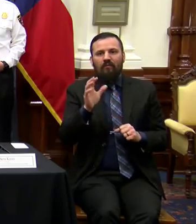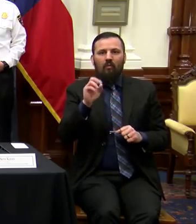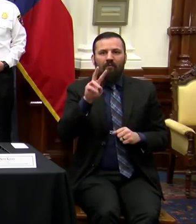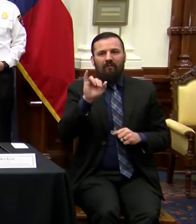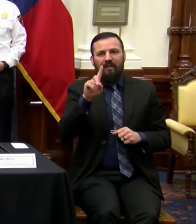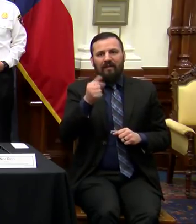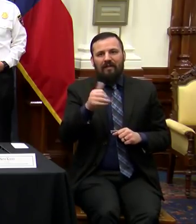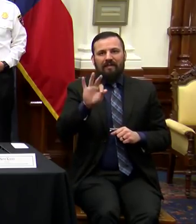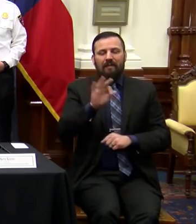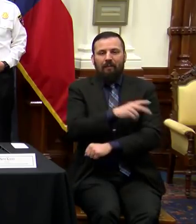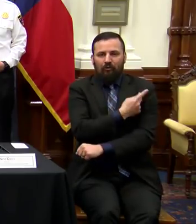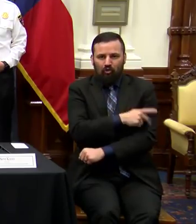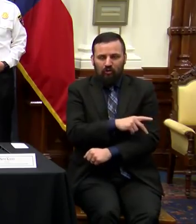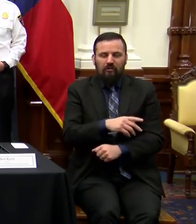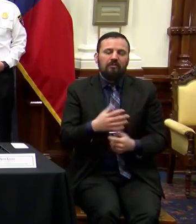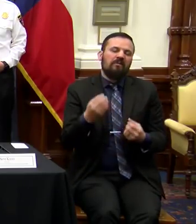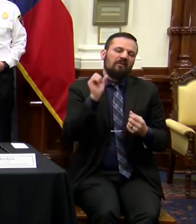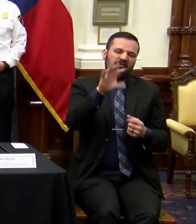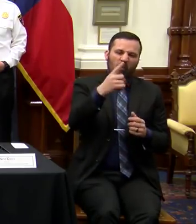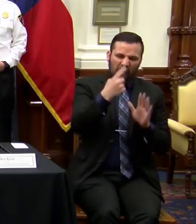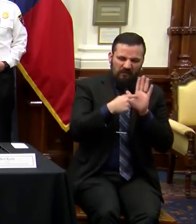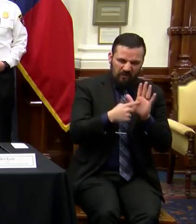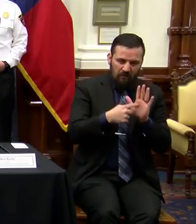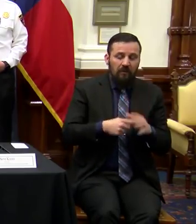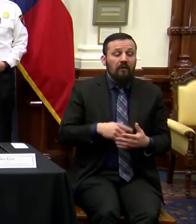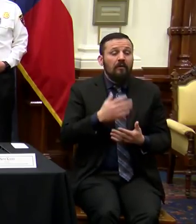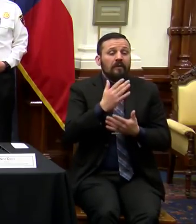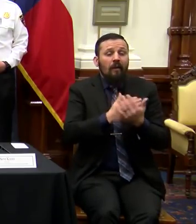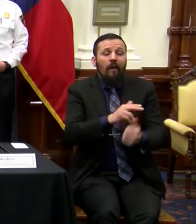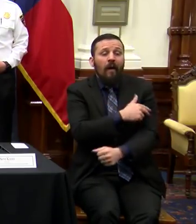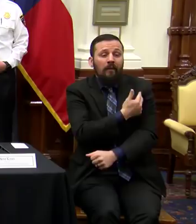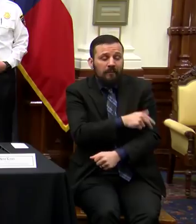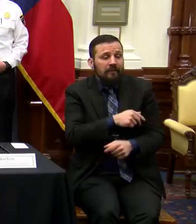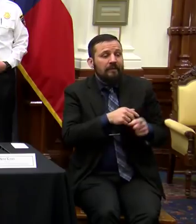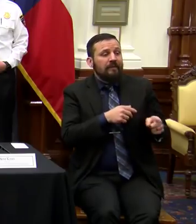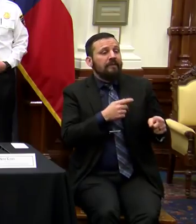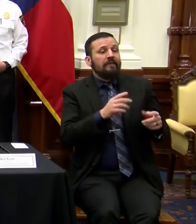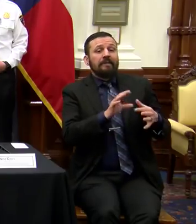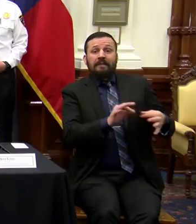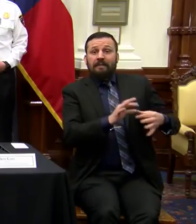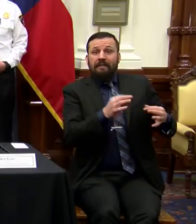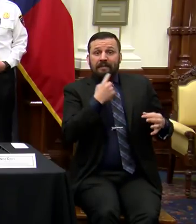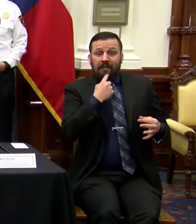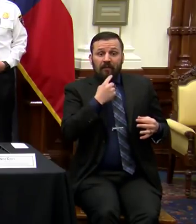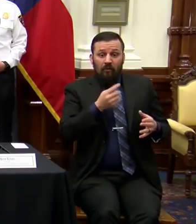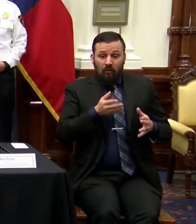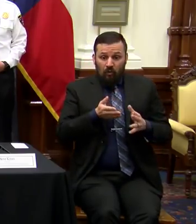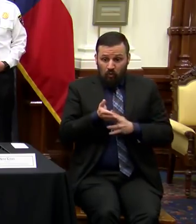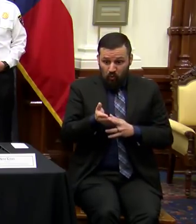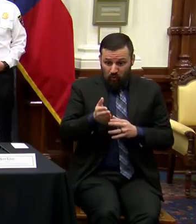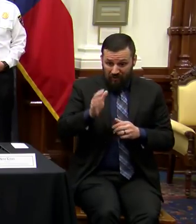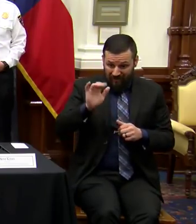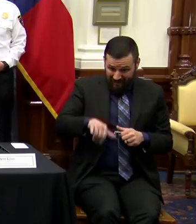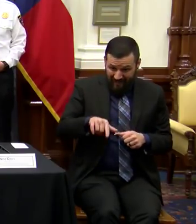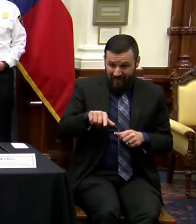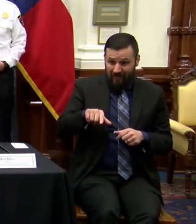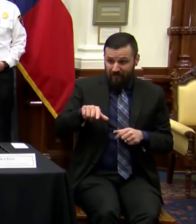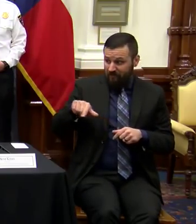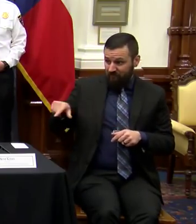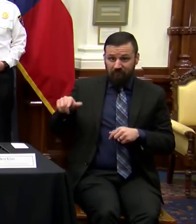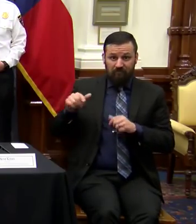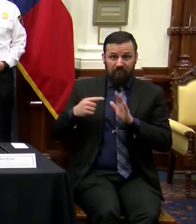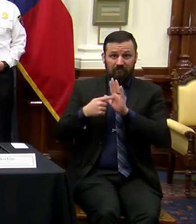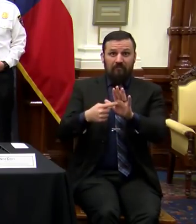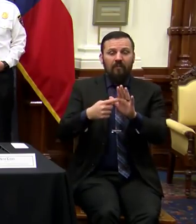Let me give you just one example. Some hospitals have indicated that through these procedures, they might be able to